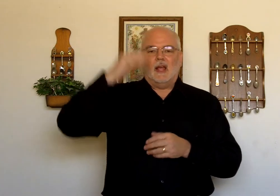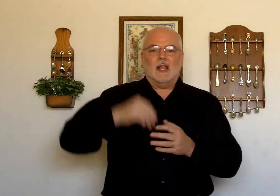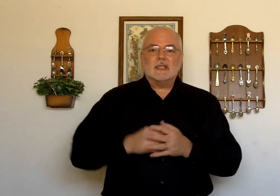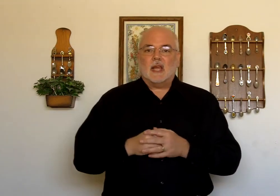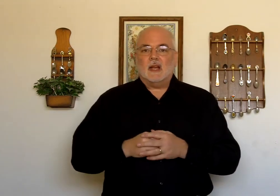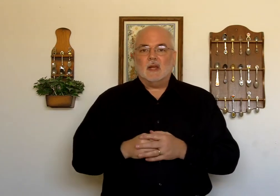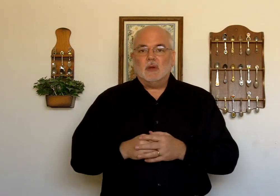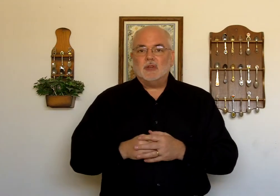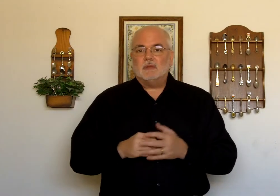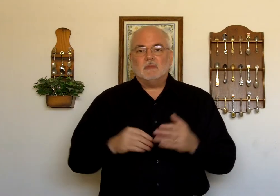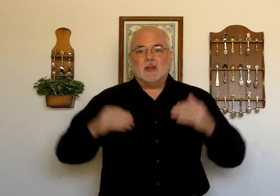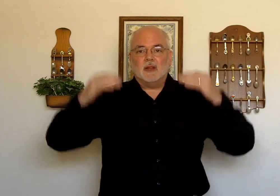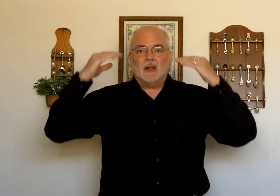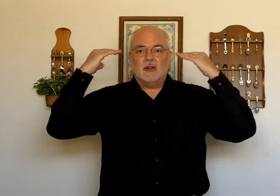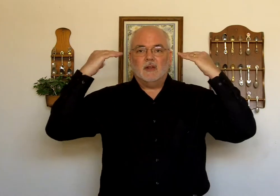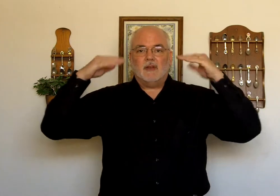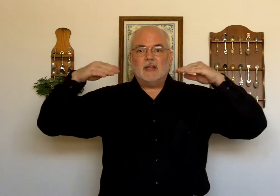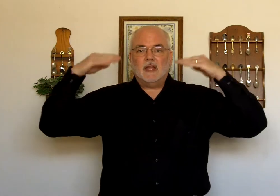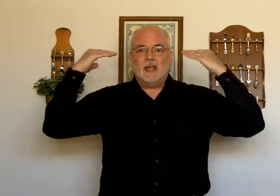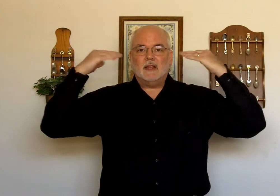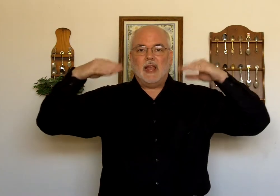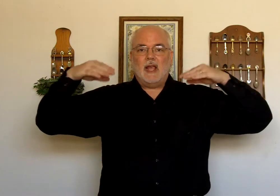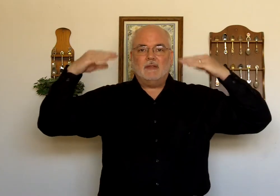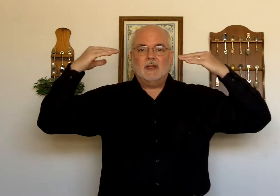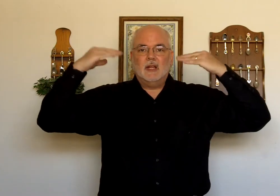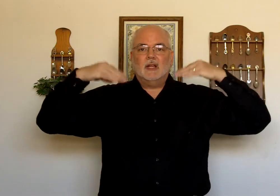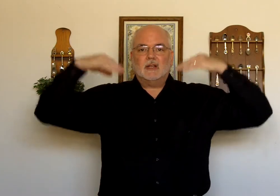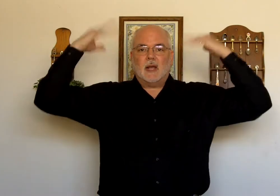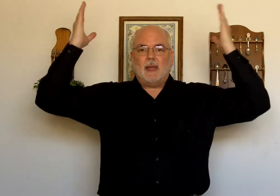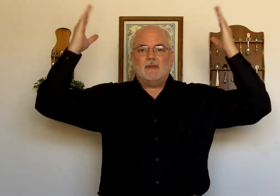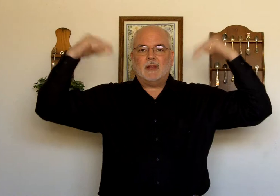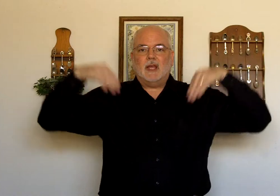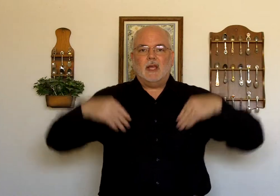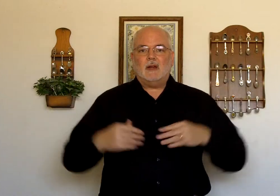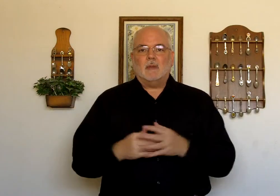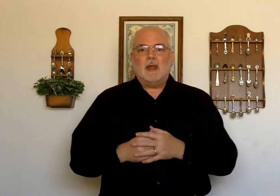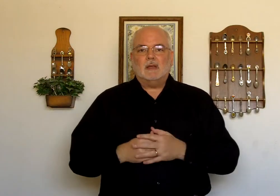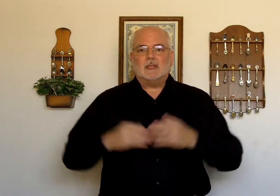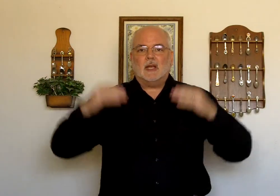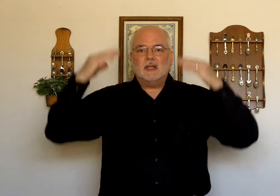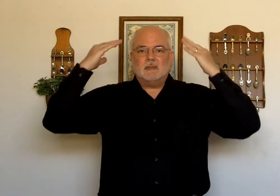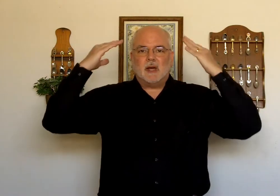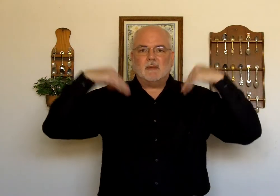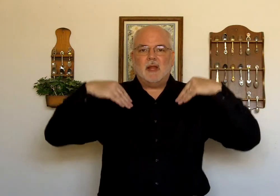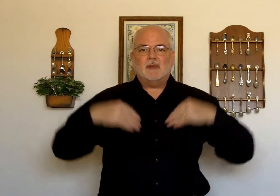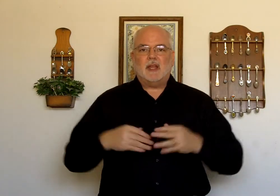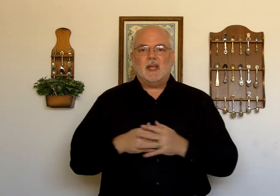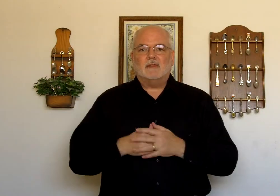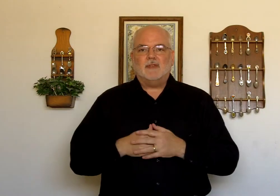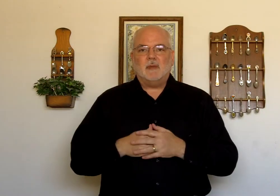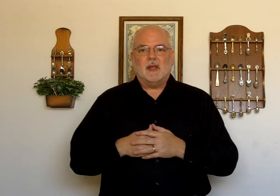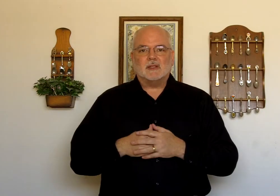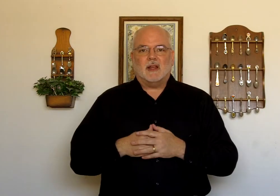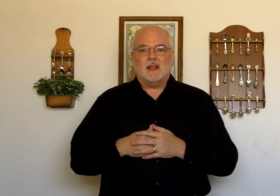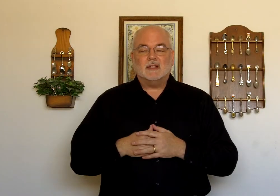In sign language, you divide the head in half. Top half of the head are male signs. Bottom half of the head are female signs.